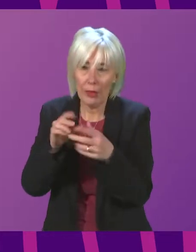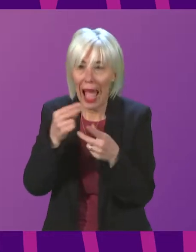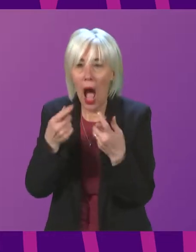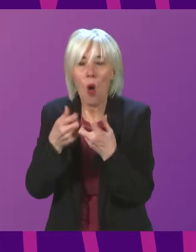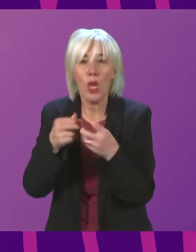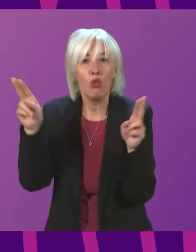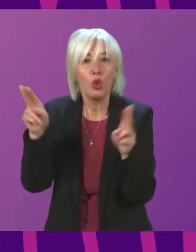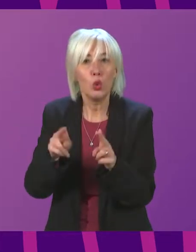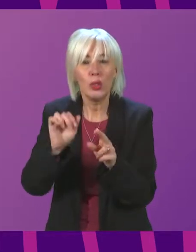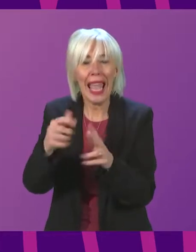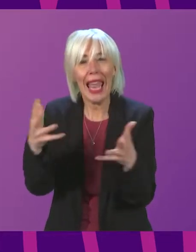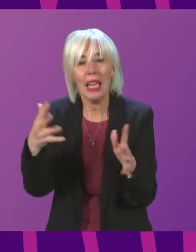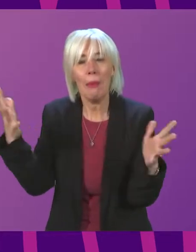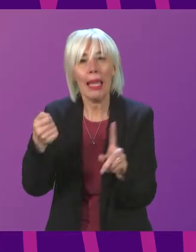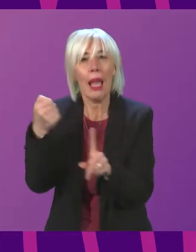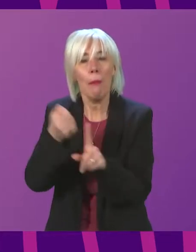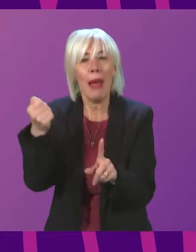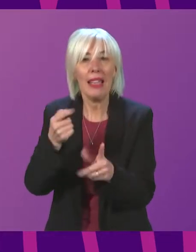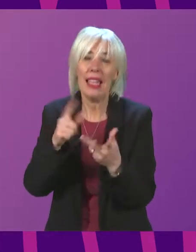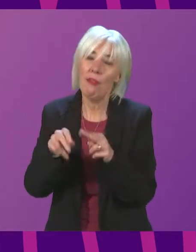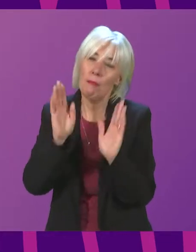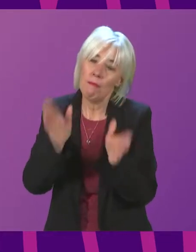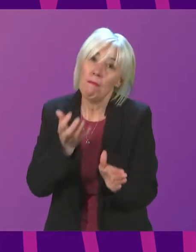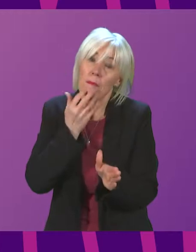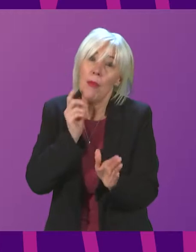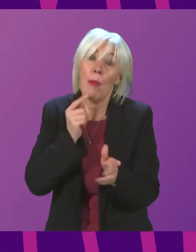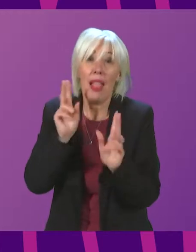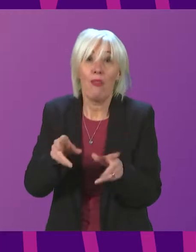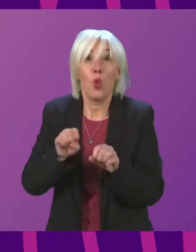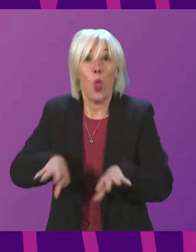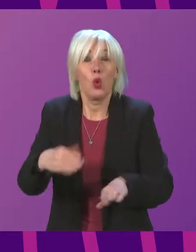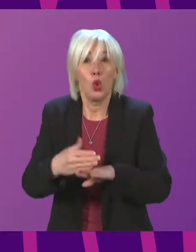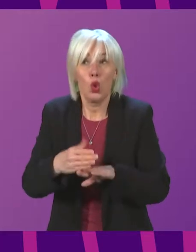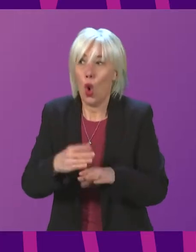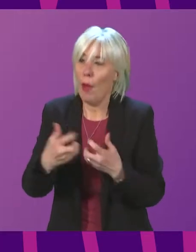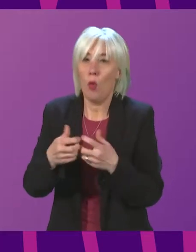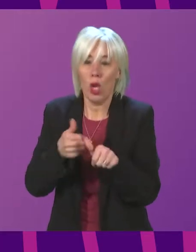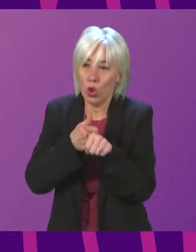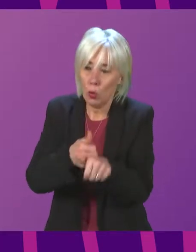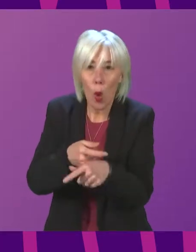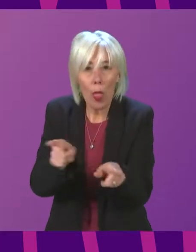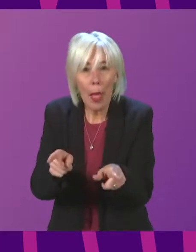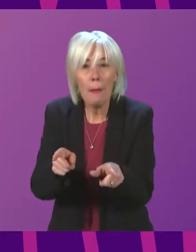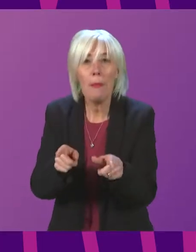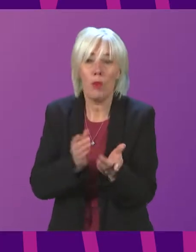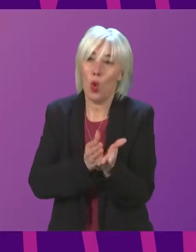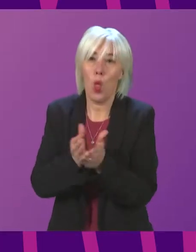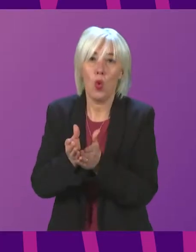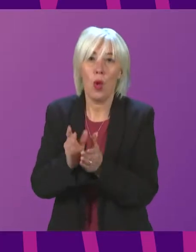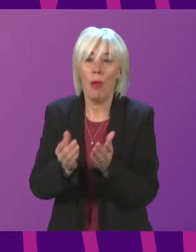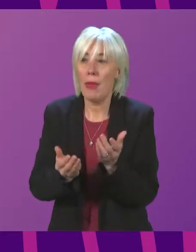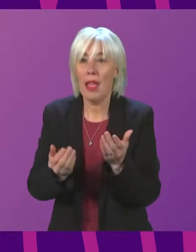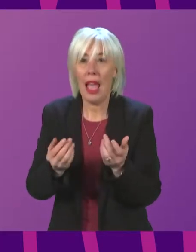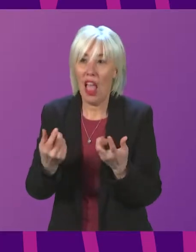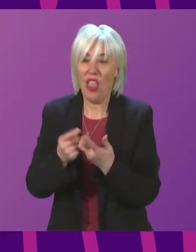on Scottish jobs. Should job losses happen, we will provide support for affected employees through our initiative for